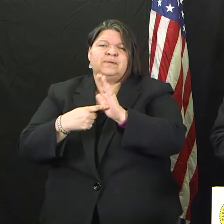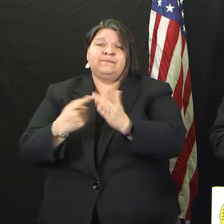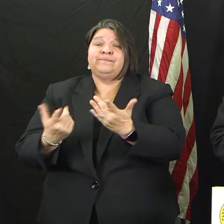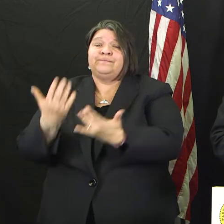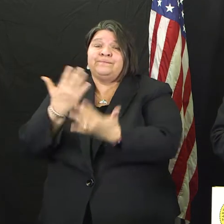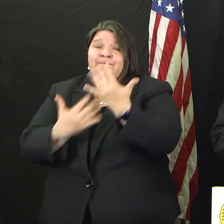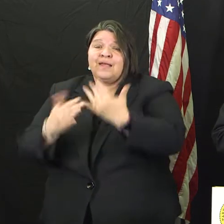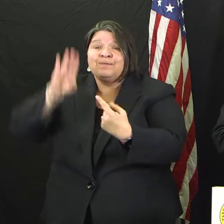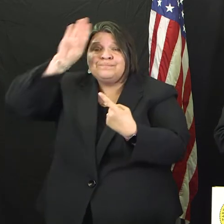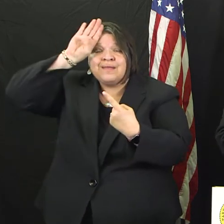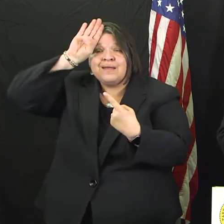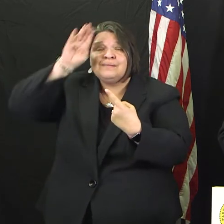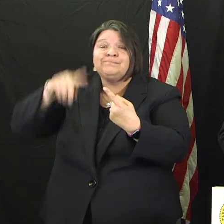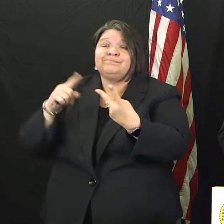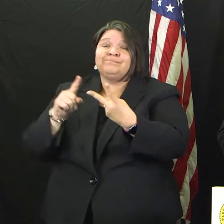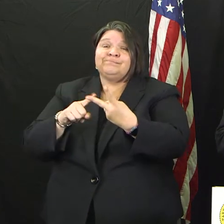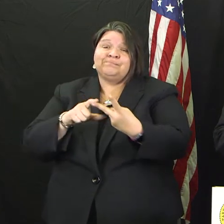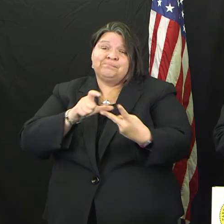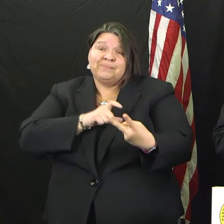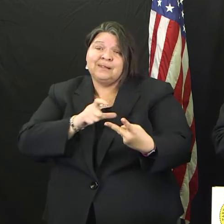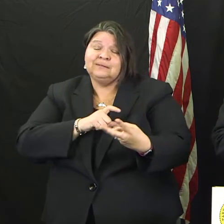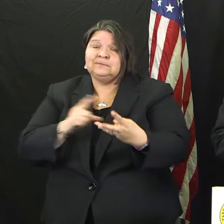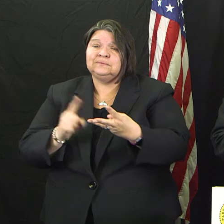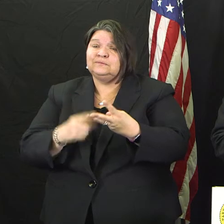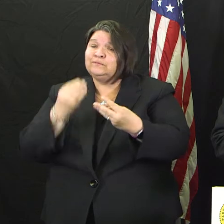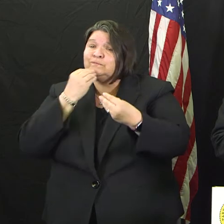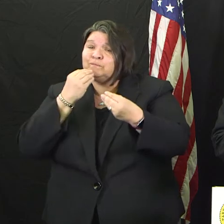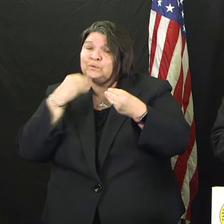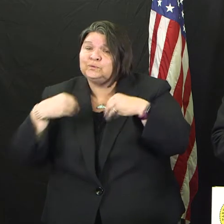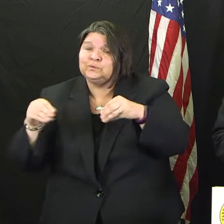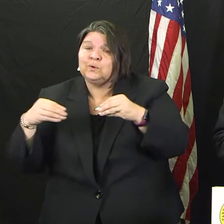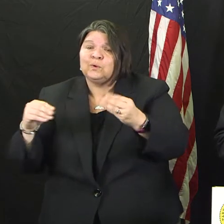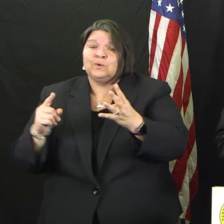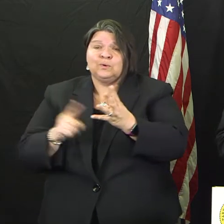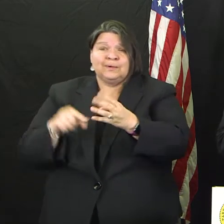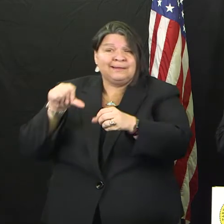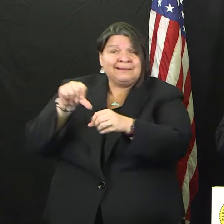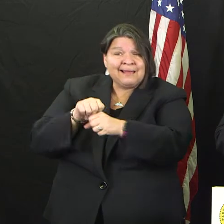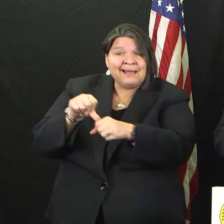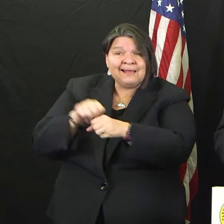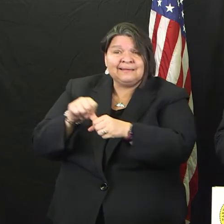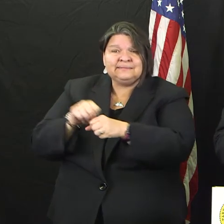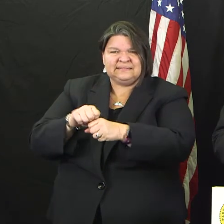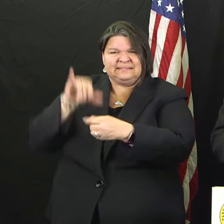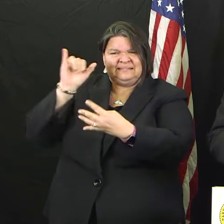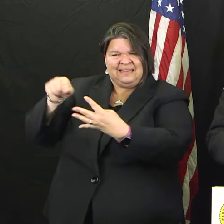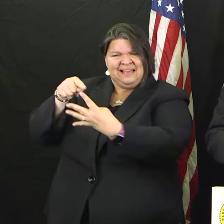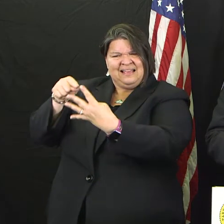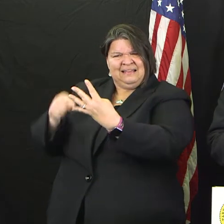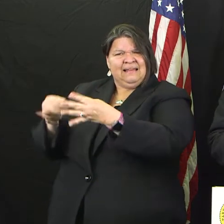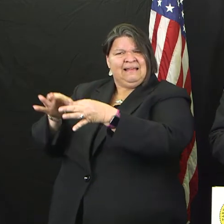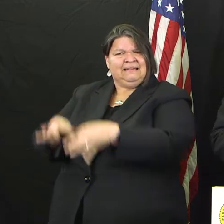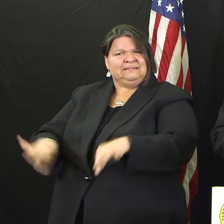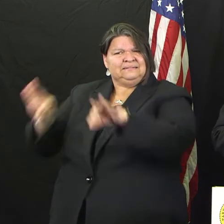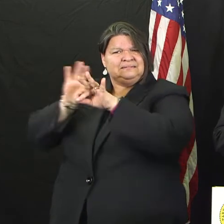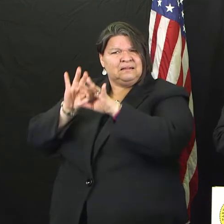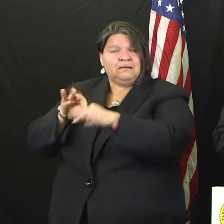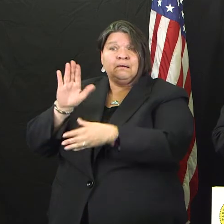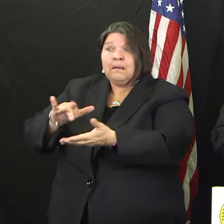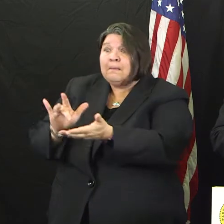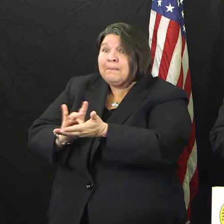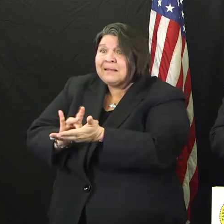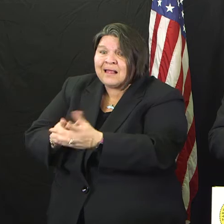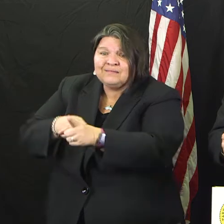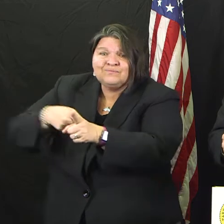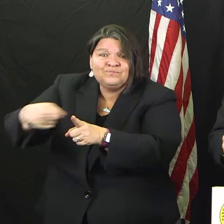infrastructure, grocery stores, gasoline, healthcare providers, and the